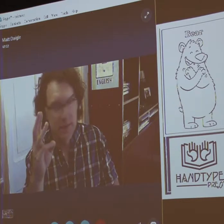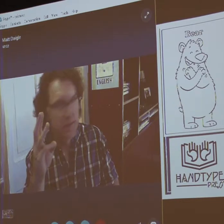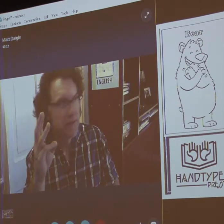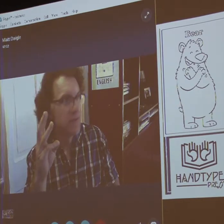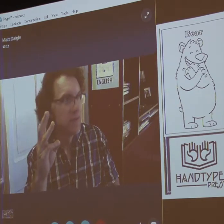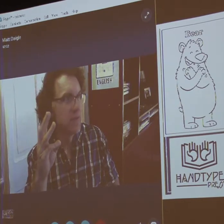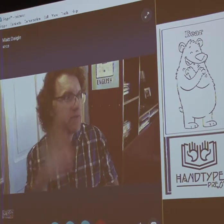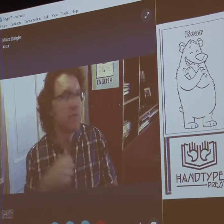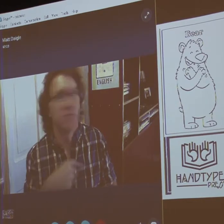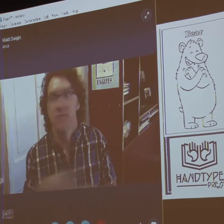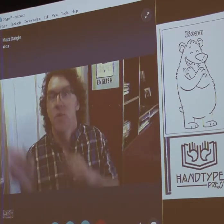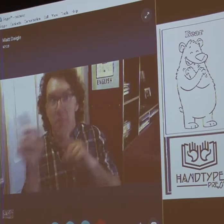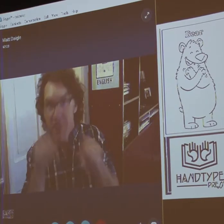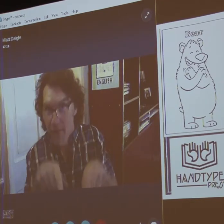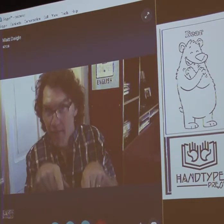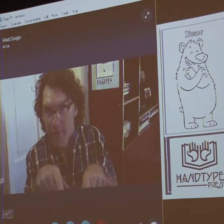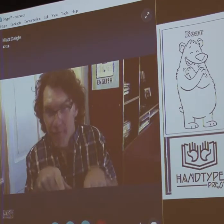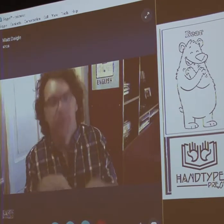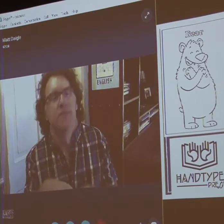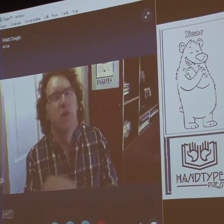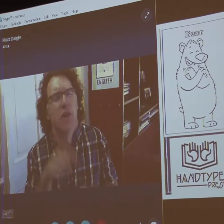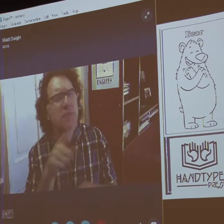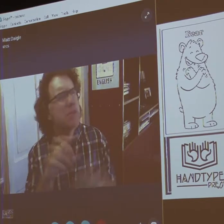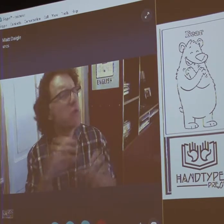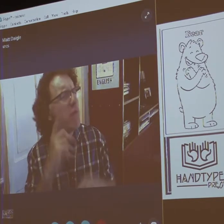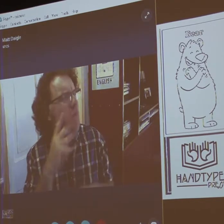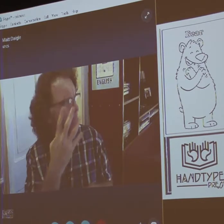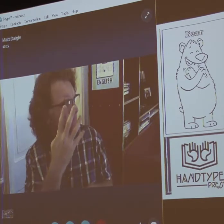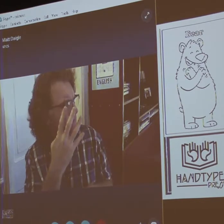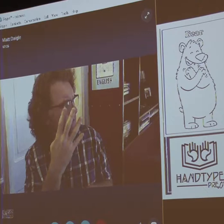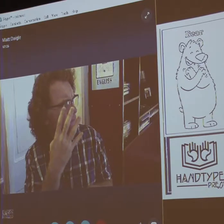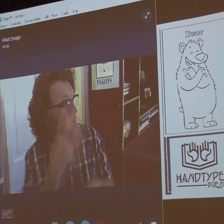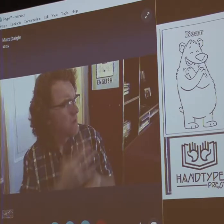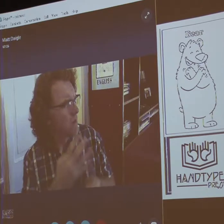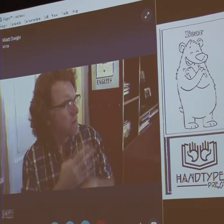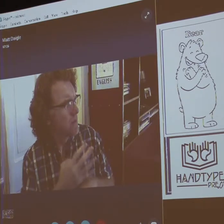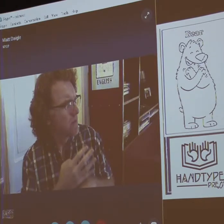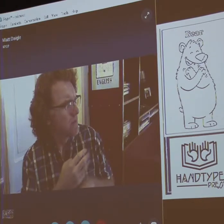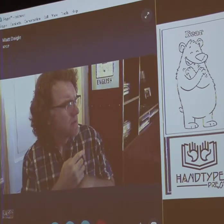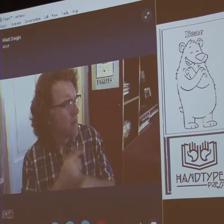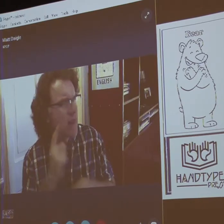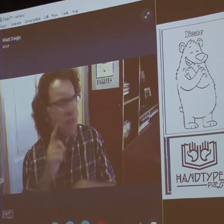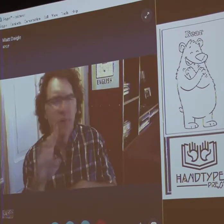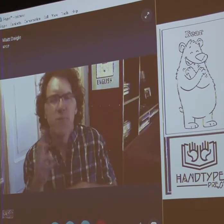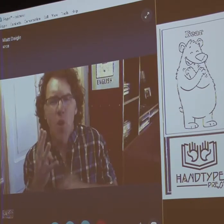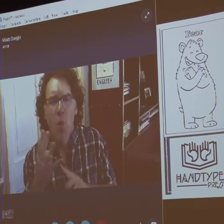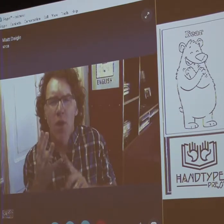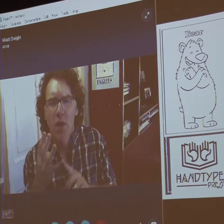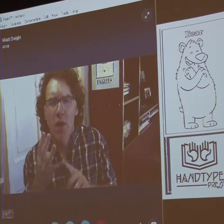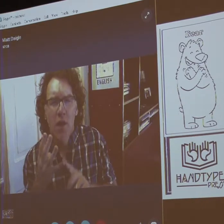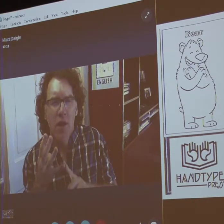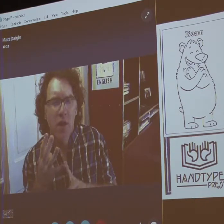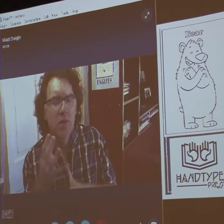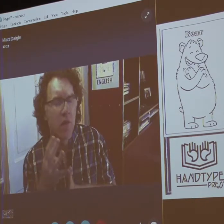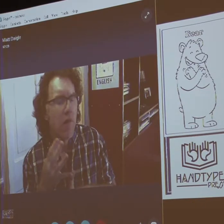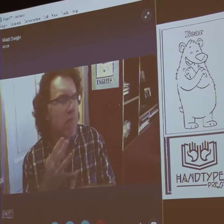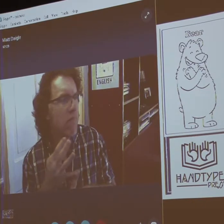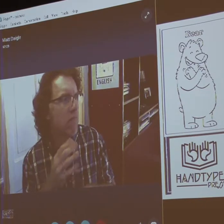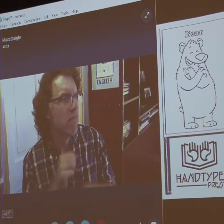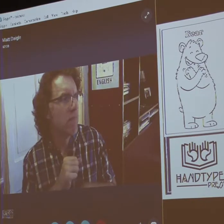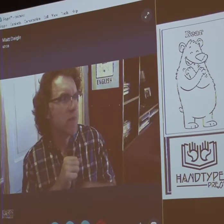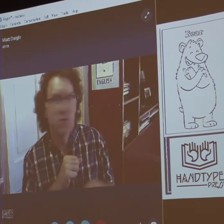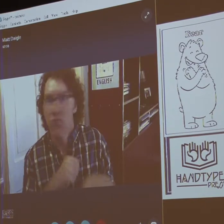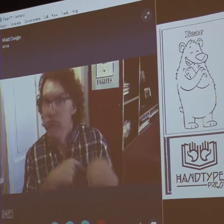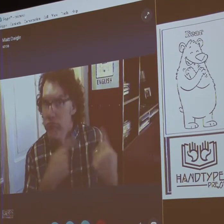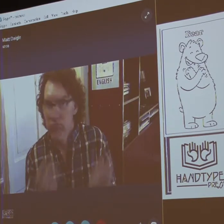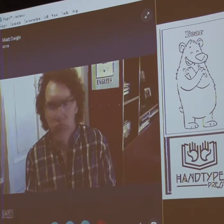In 2016, there's going to be the Deaf Expo in Las Vegas, and it's going to be the World Deaf Expo. I think this is the fourth one that we've